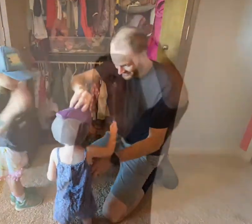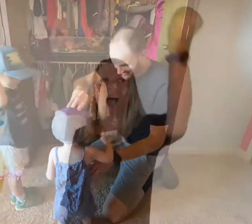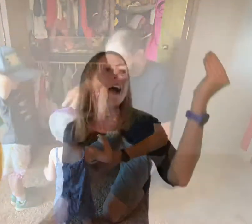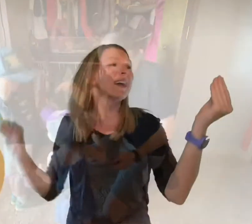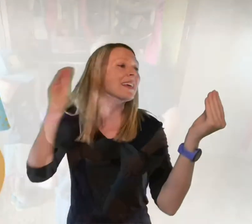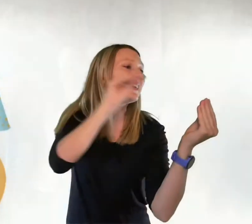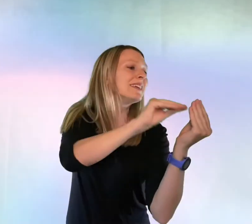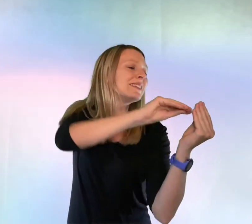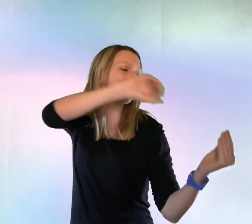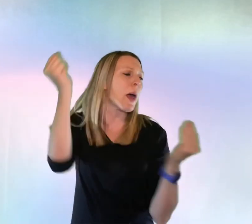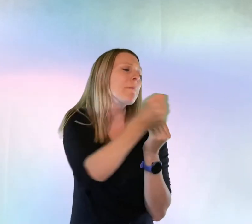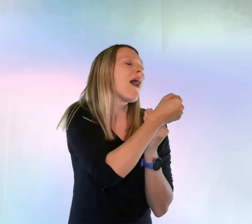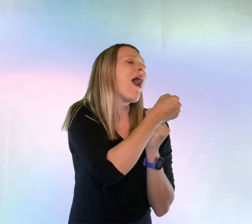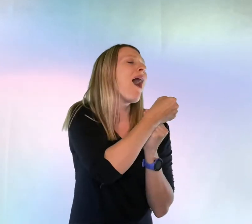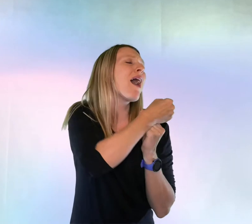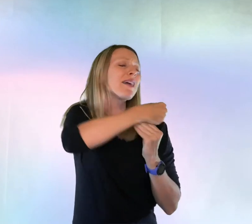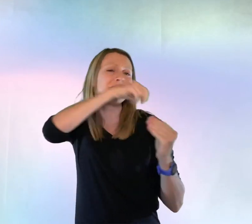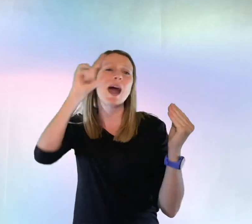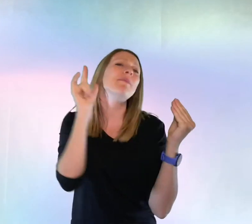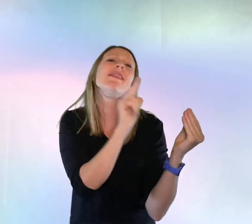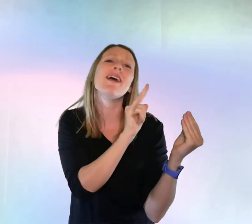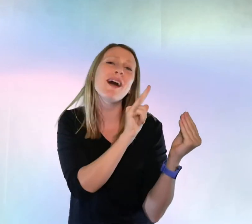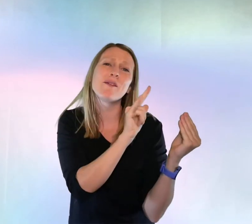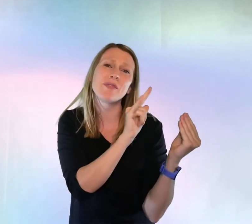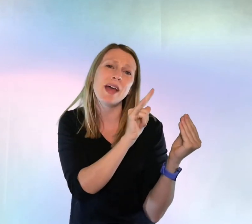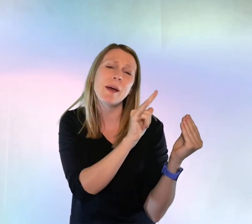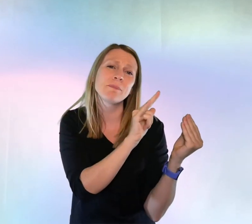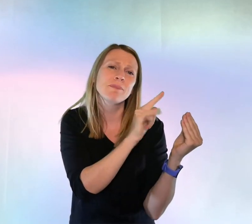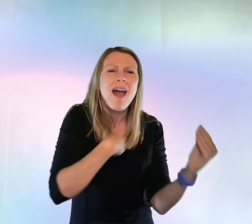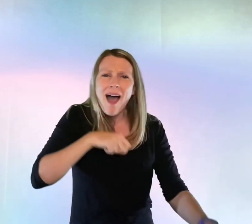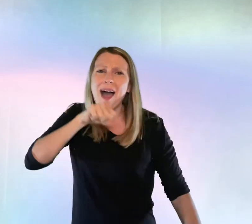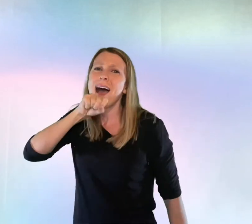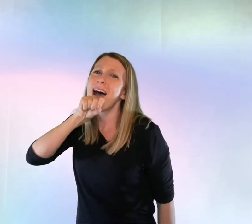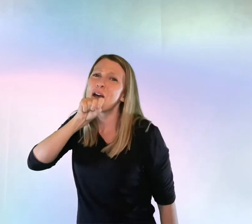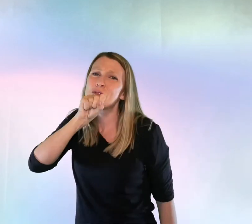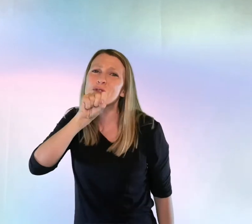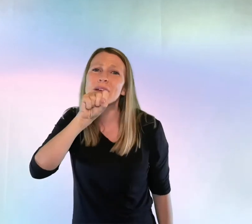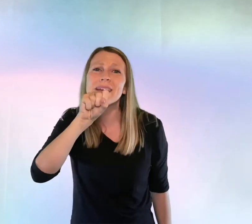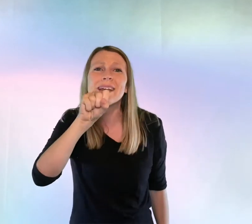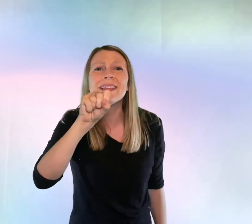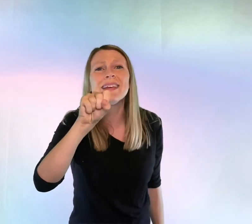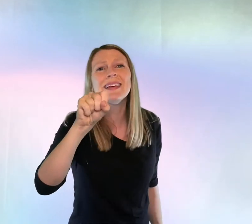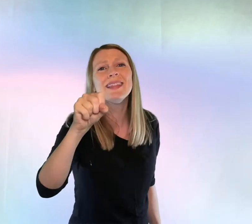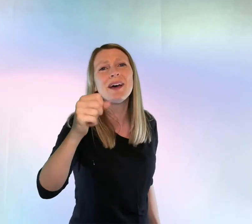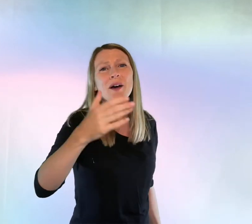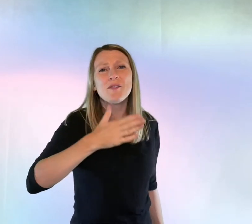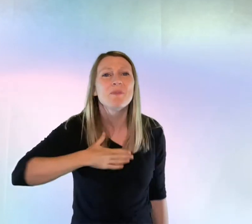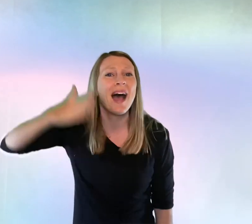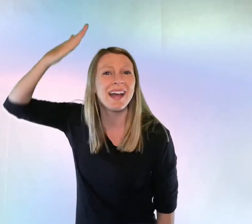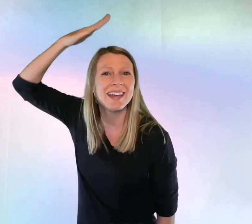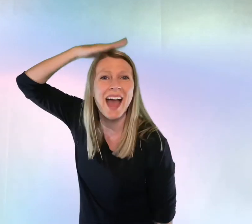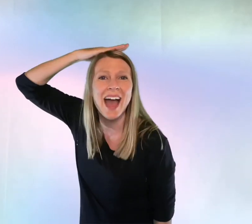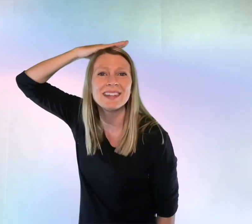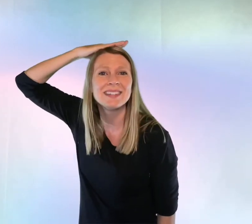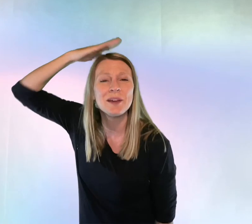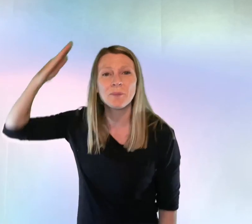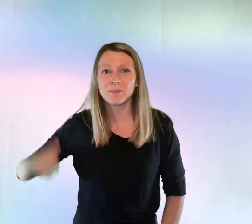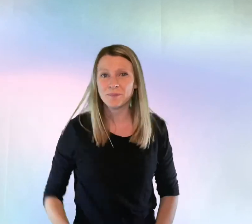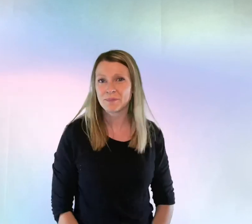Kiss them, hug them, love them. I really love my hat. Hat,